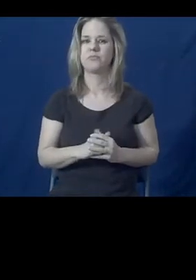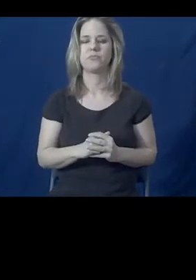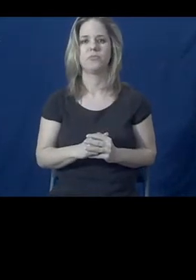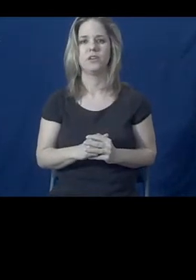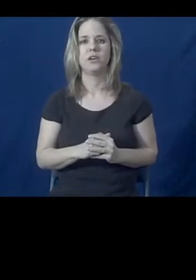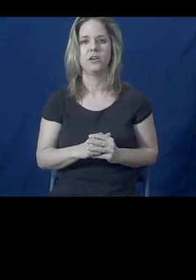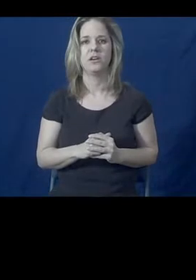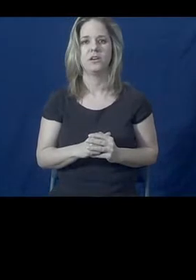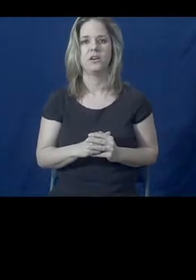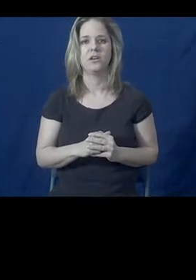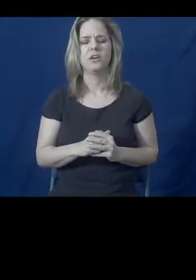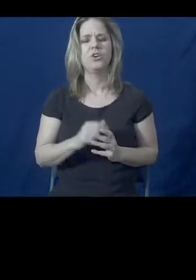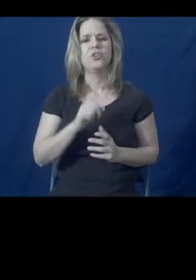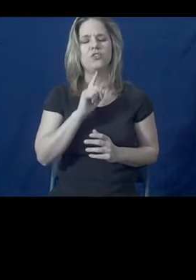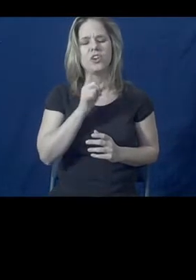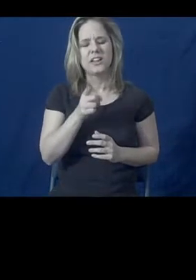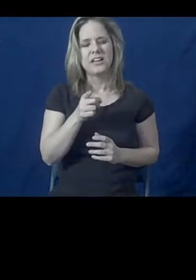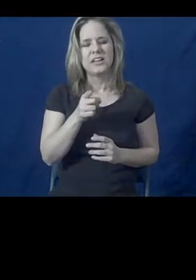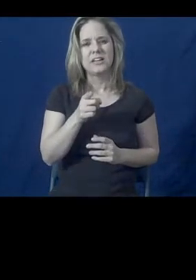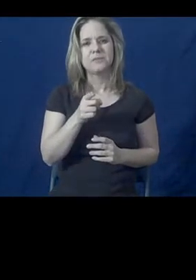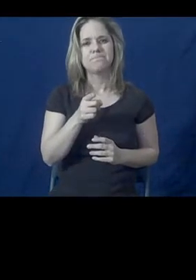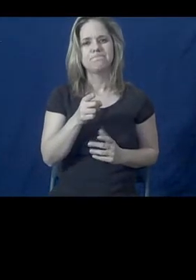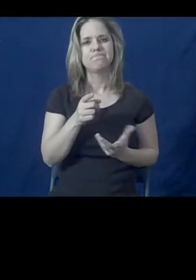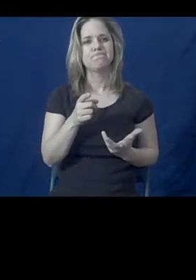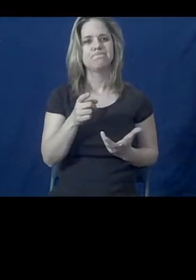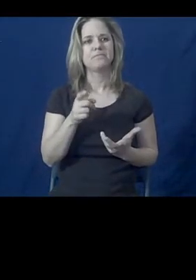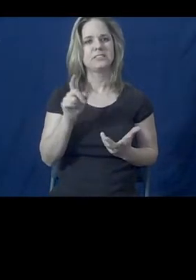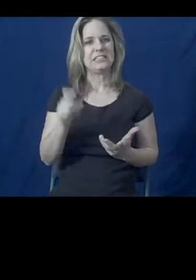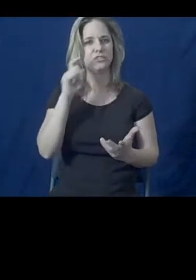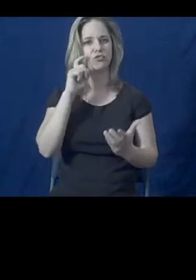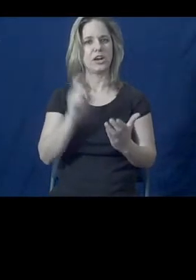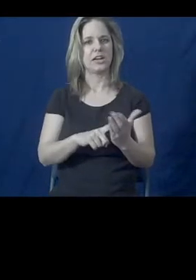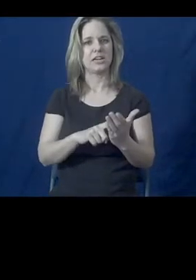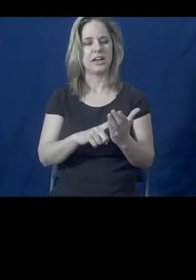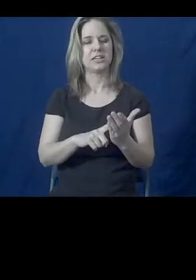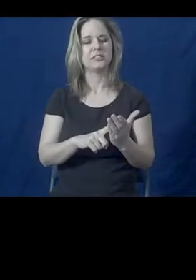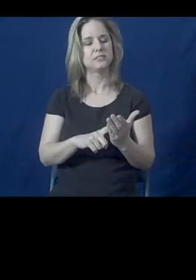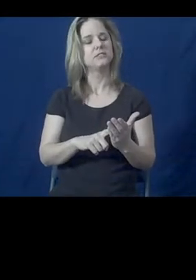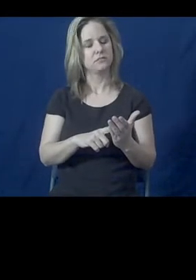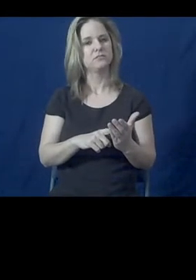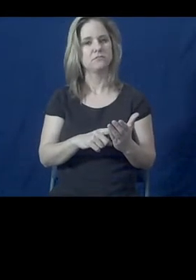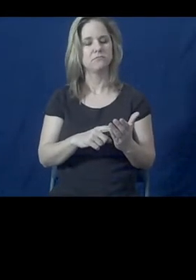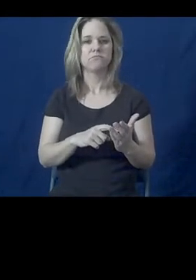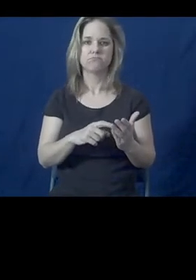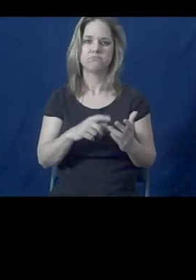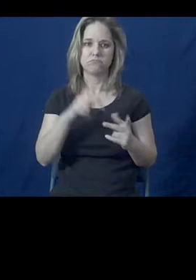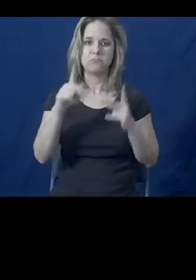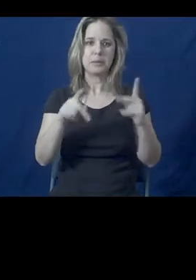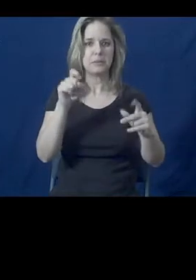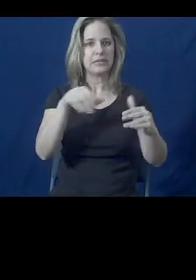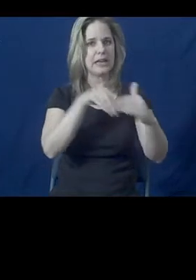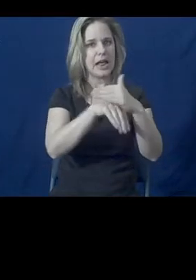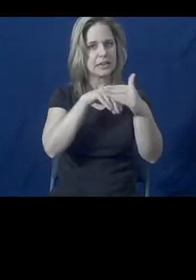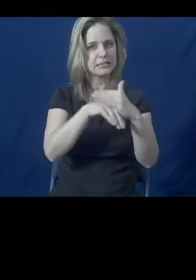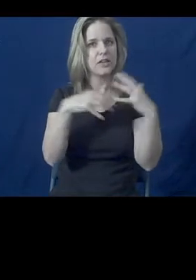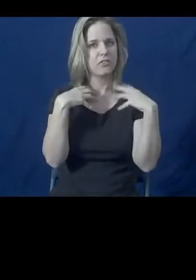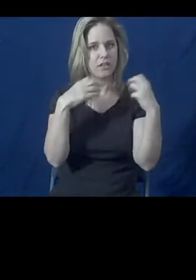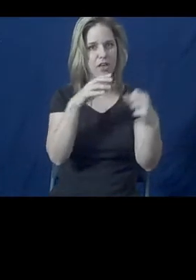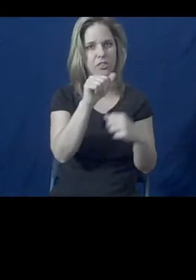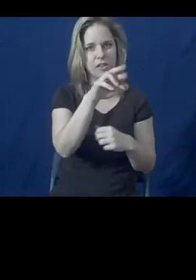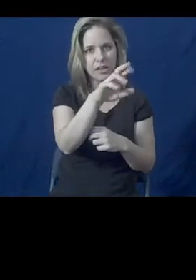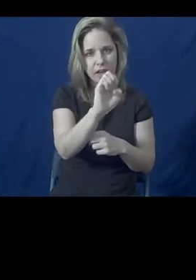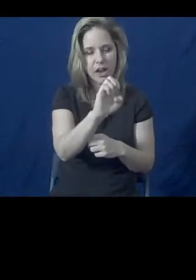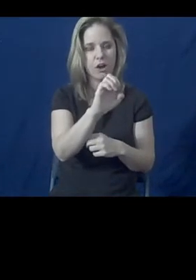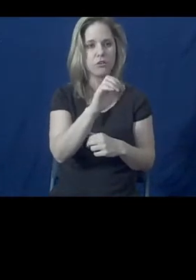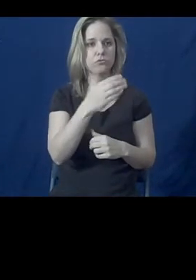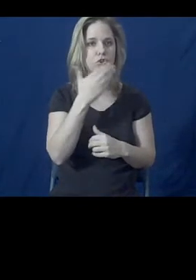And it's basically the recognition that in addition to access to care, healthcare, and